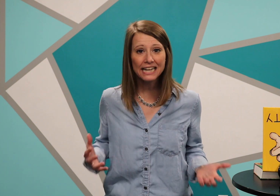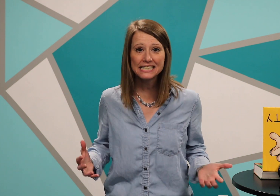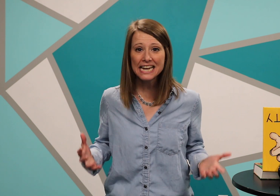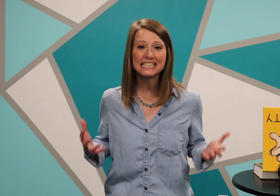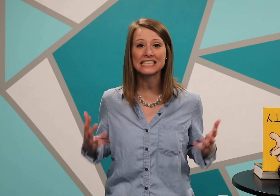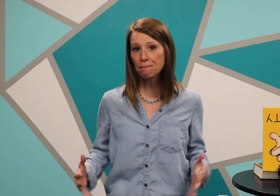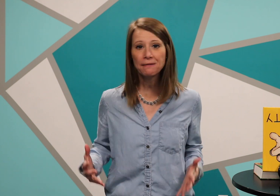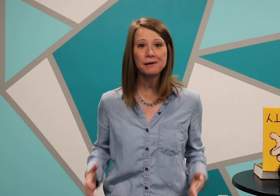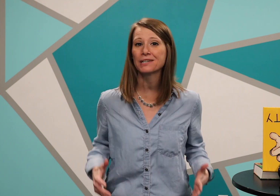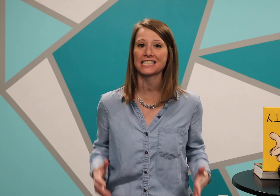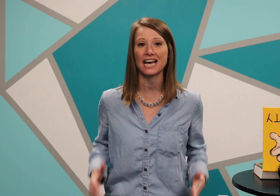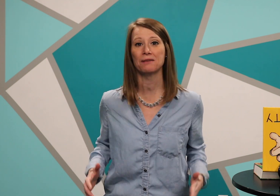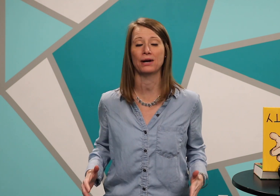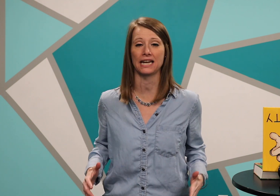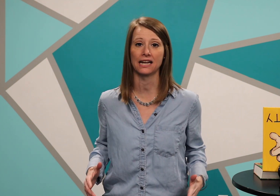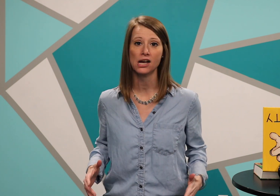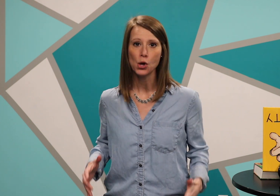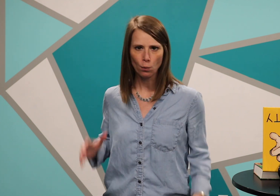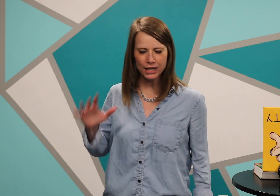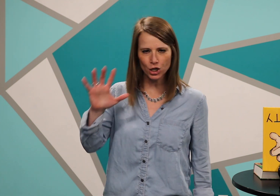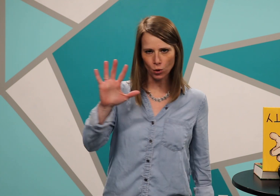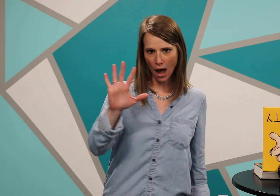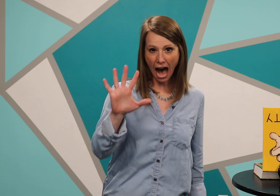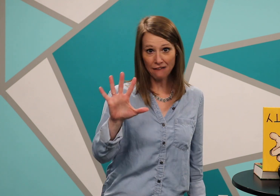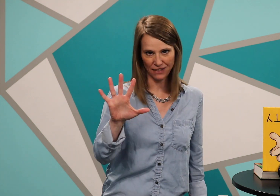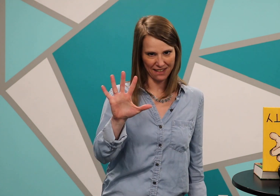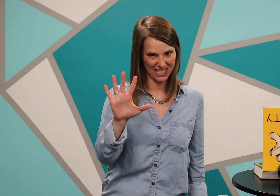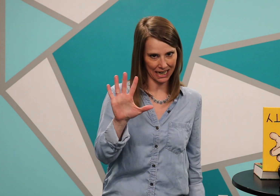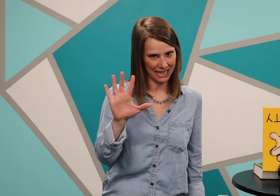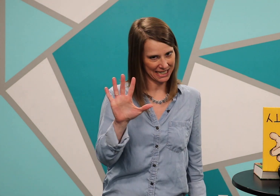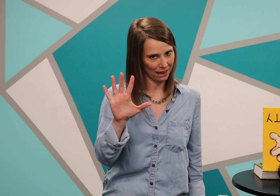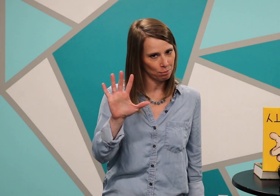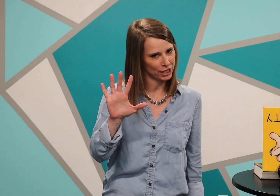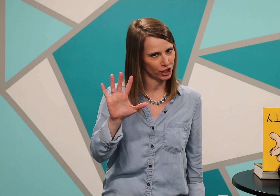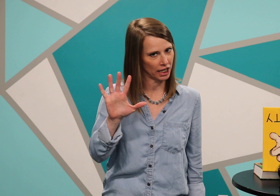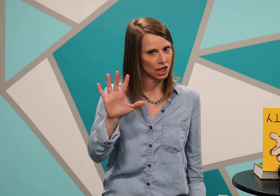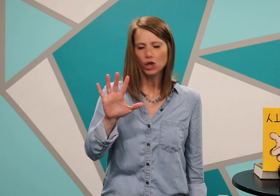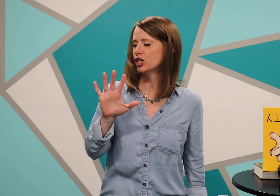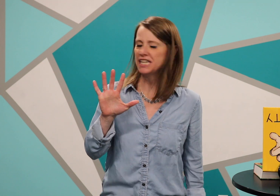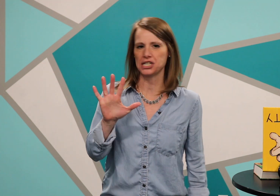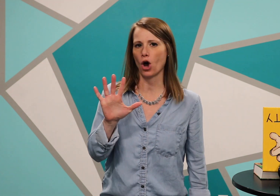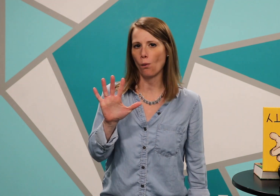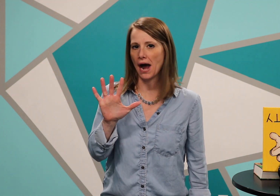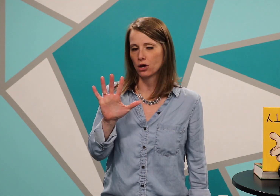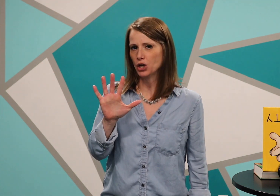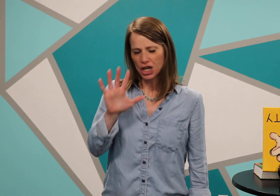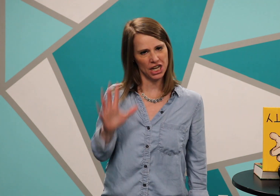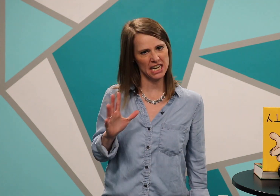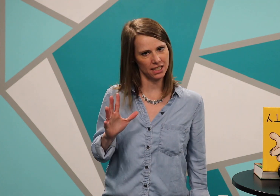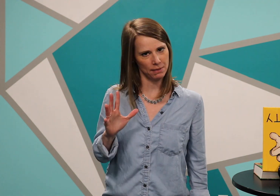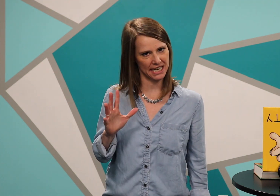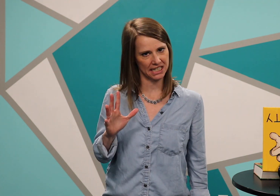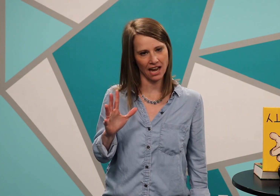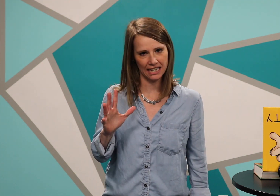it's something worth celebrating we do a five second celebration you need to go wild you need to be excited